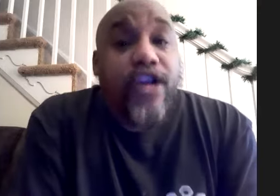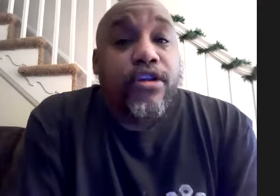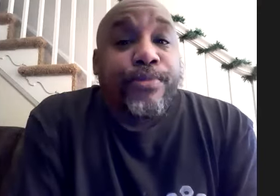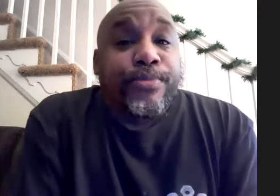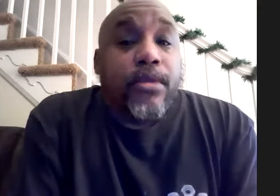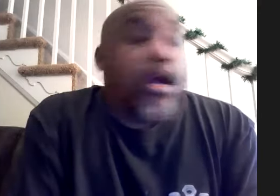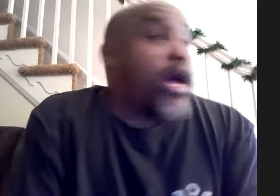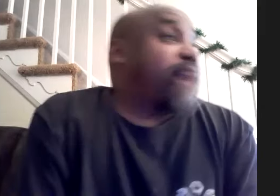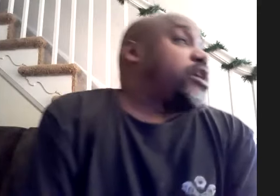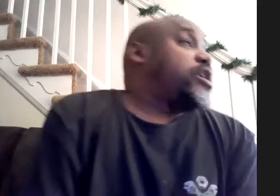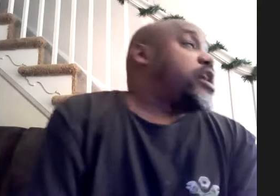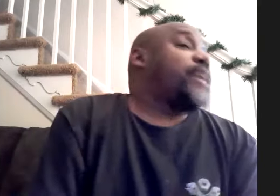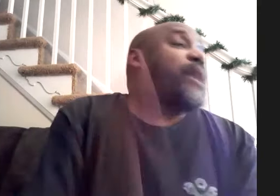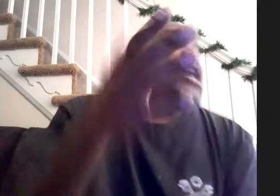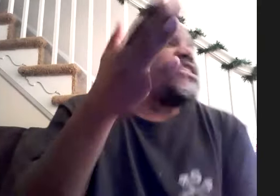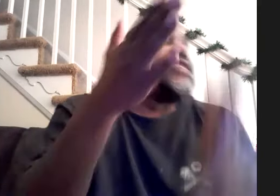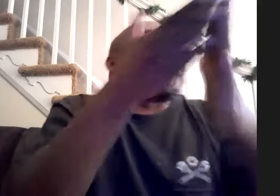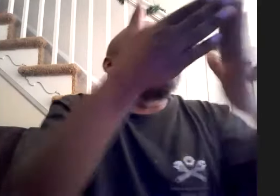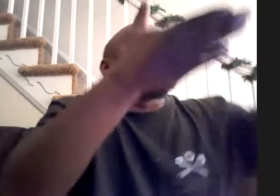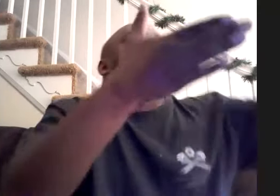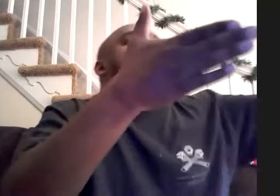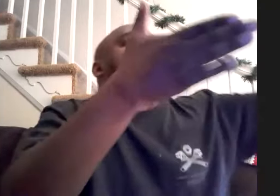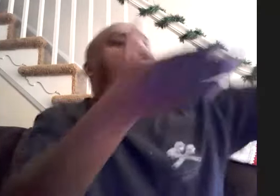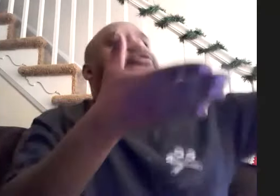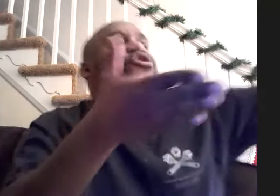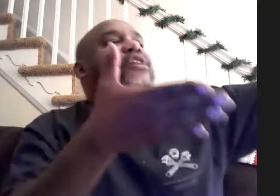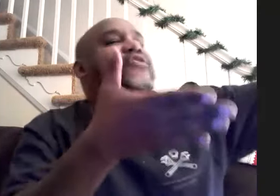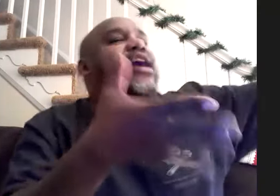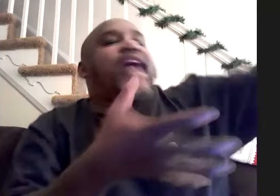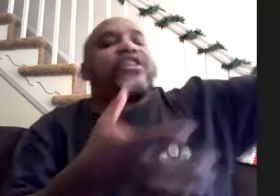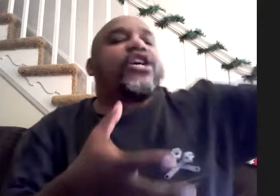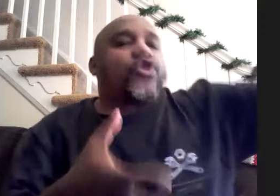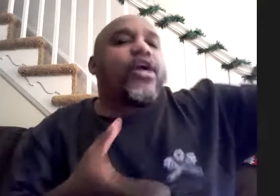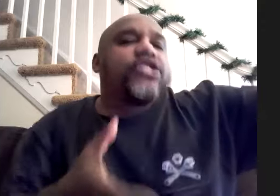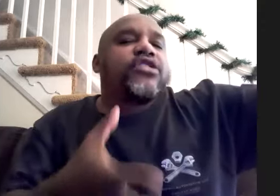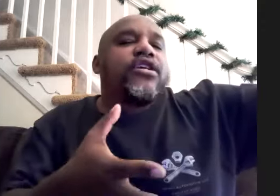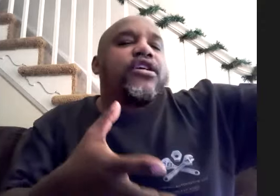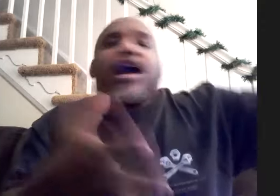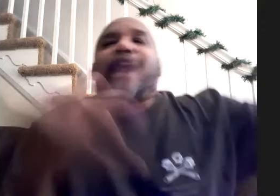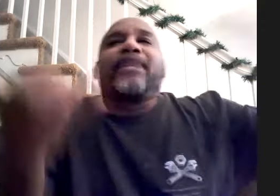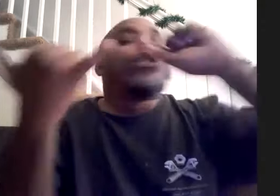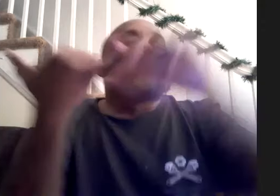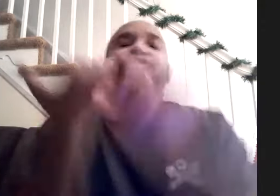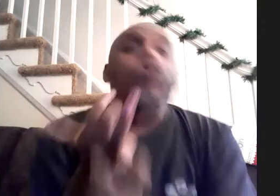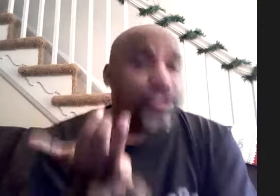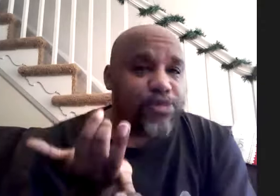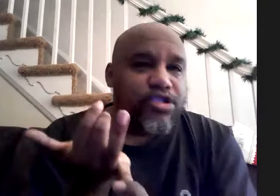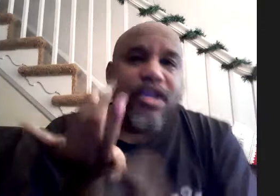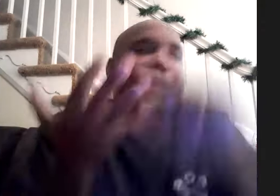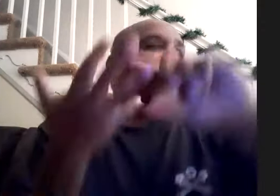i mean and i'm not it's like even if you take the silver stuff out of the equation i mean he's written for the whispers he's written